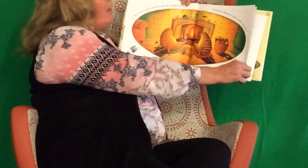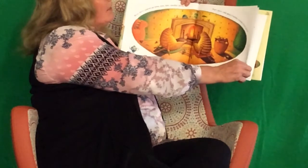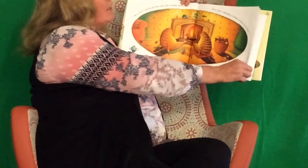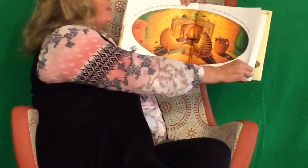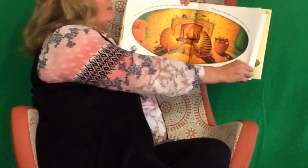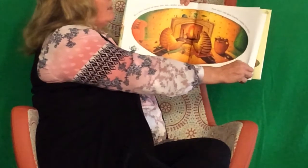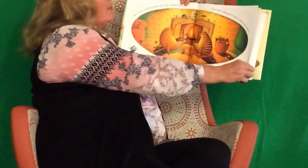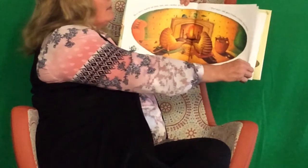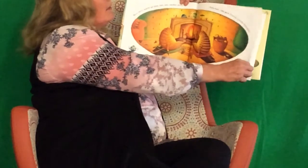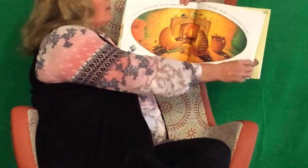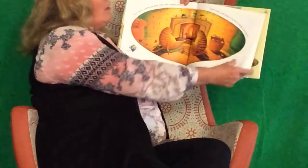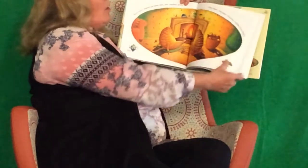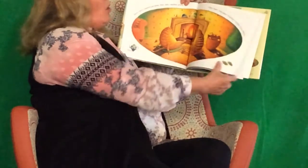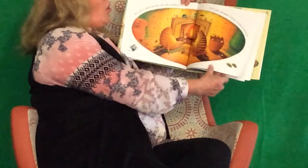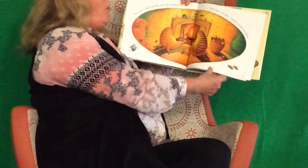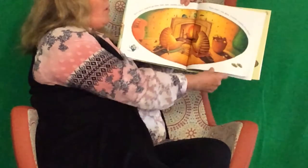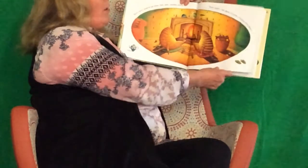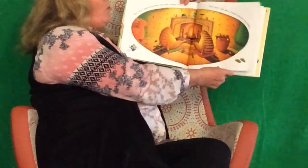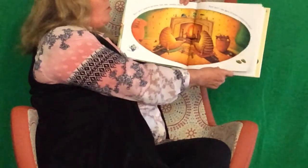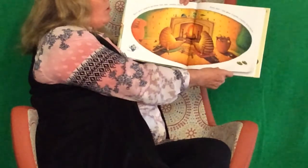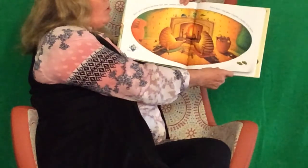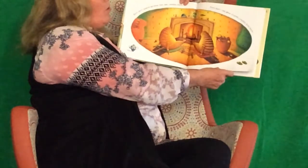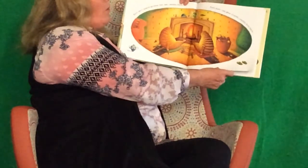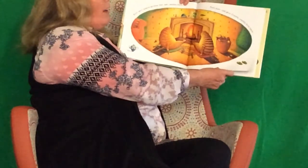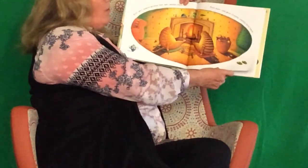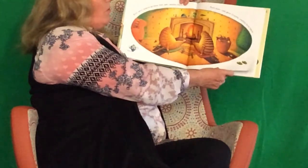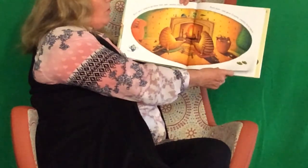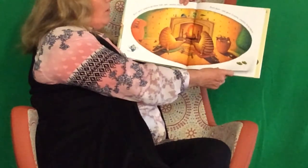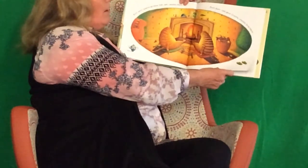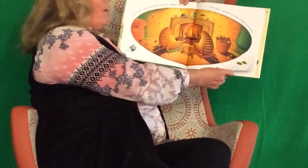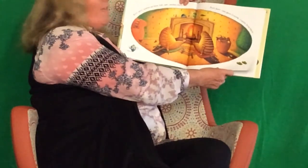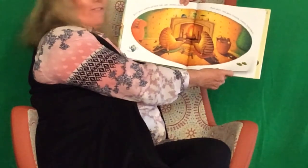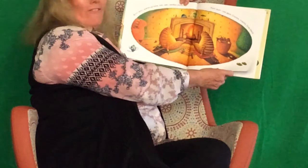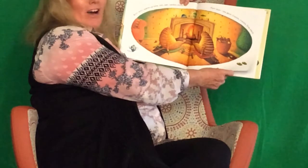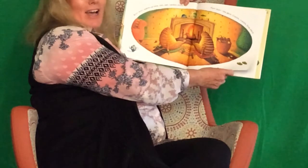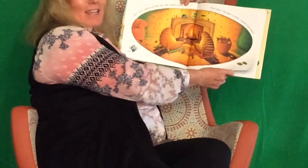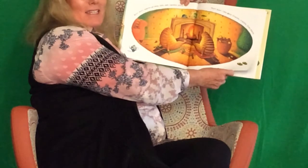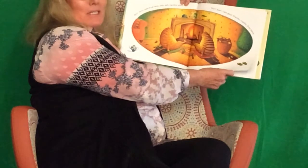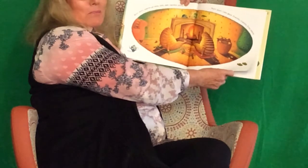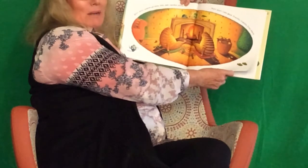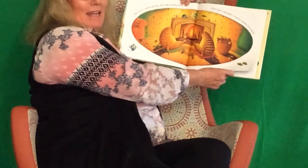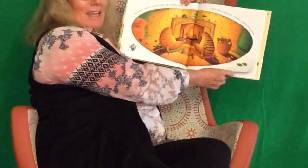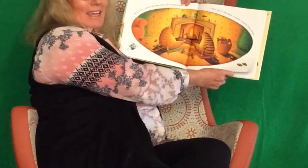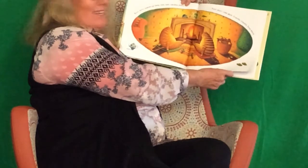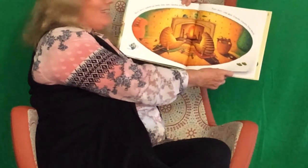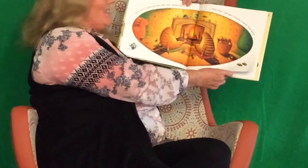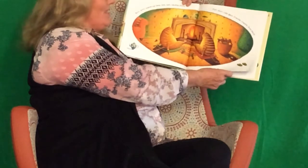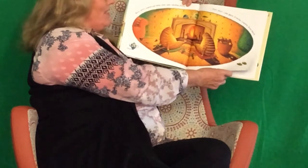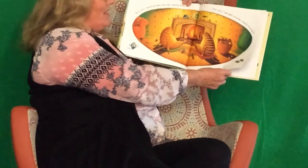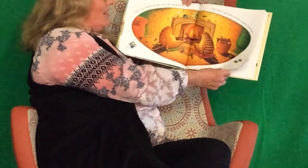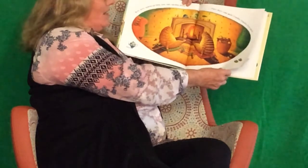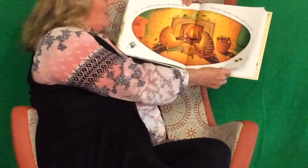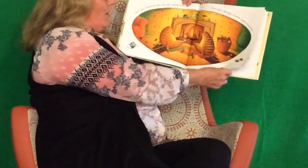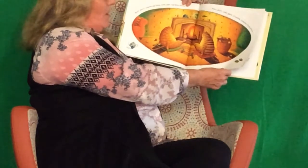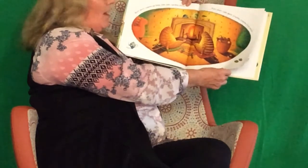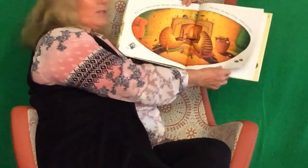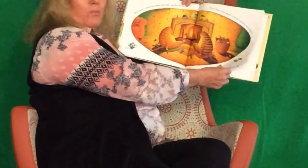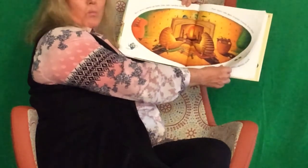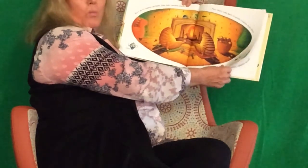Cat's gaze. Crackle, crackle. Fire's blaze.